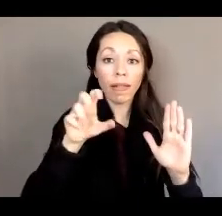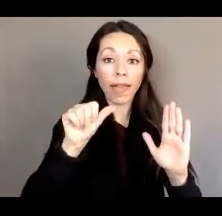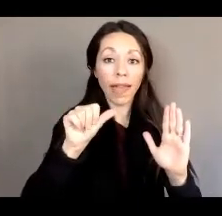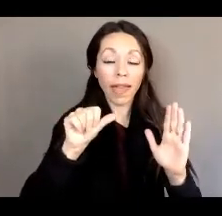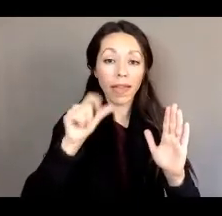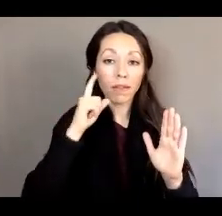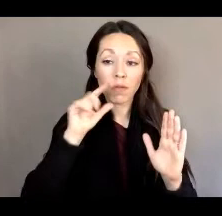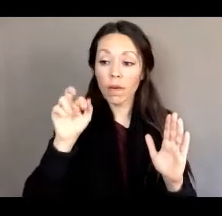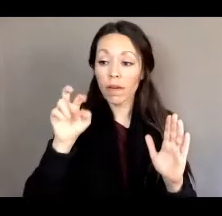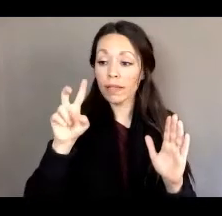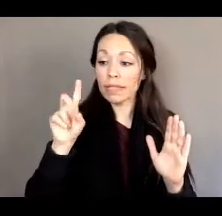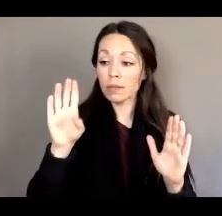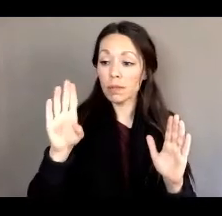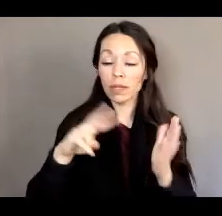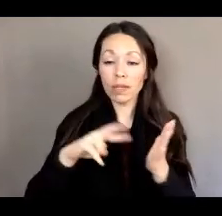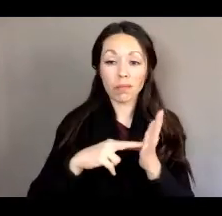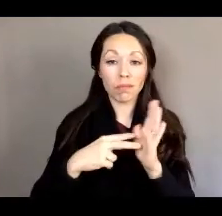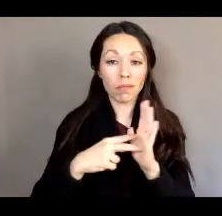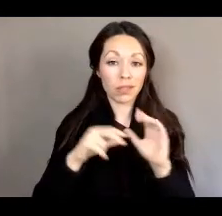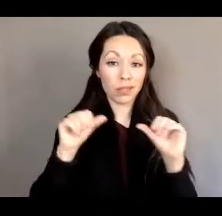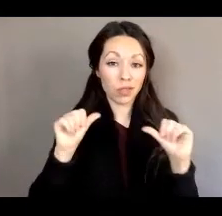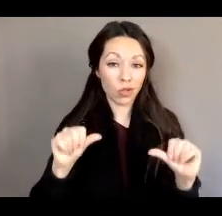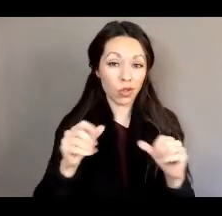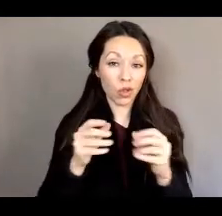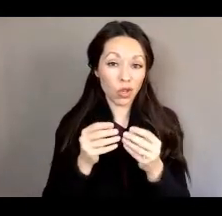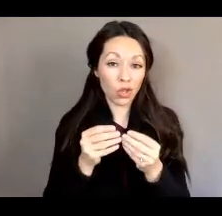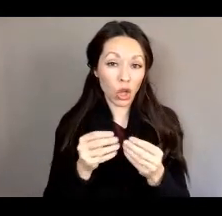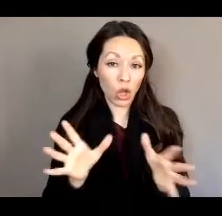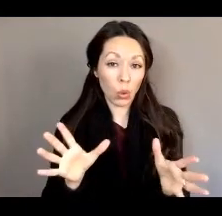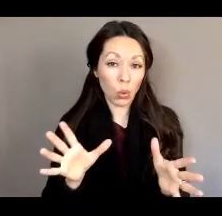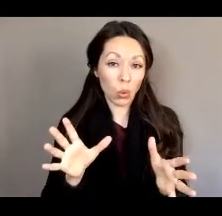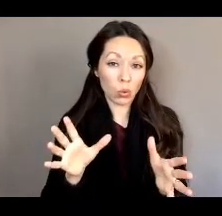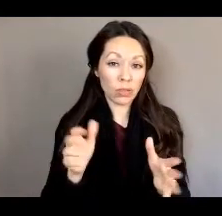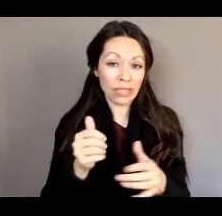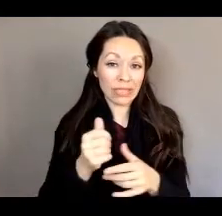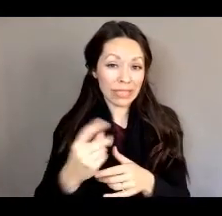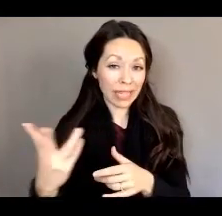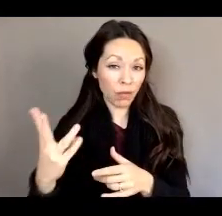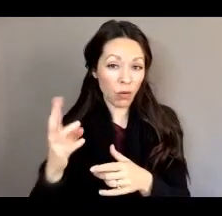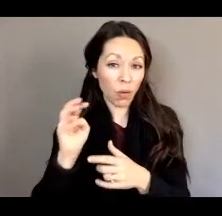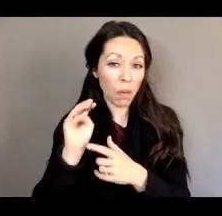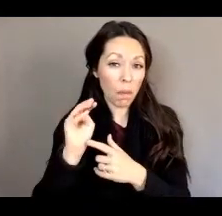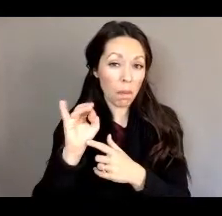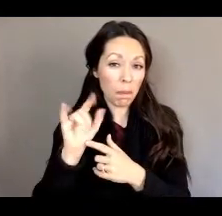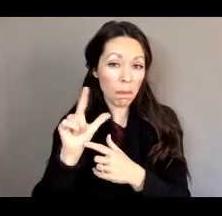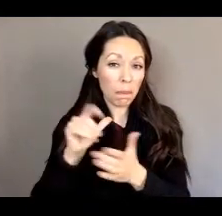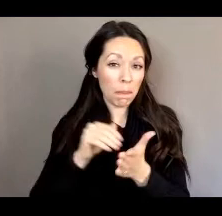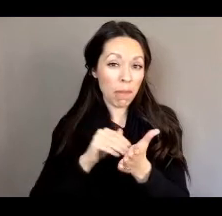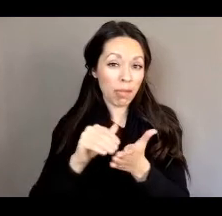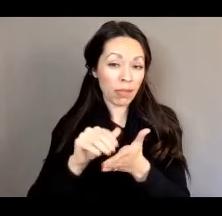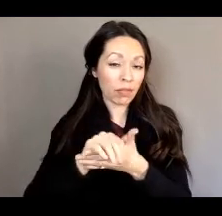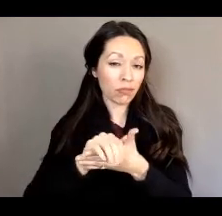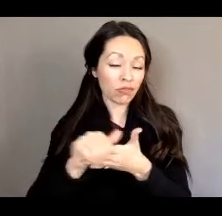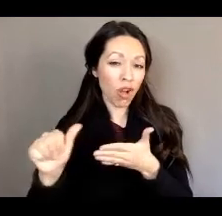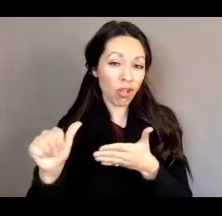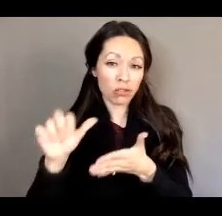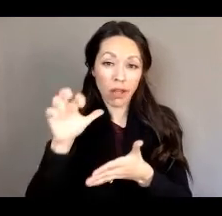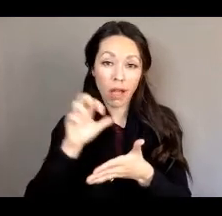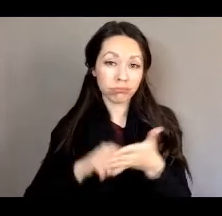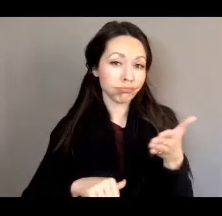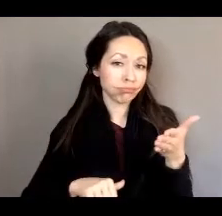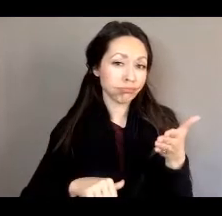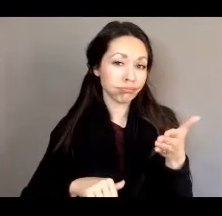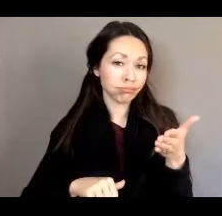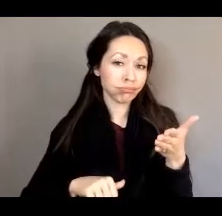the potential of losing several million dollars. Um, the, the funding source